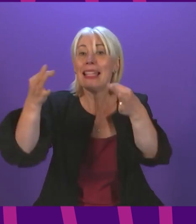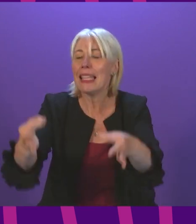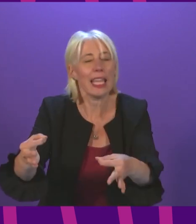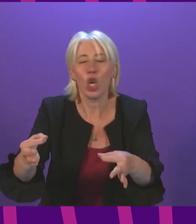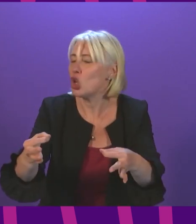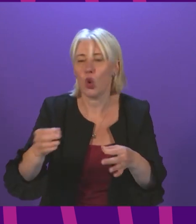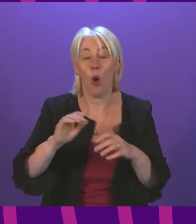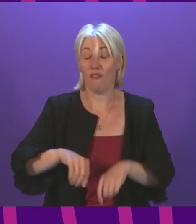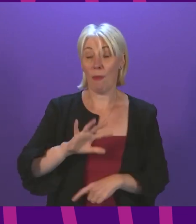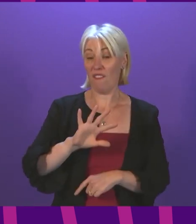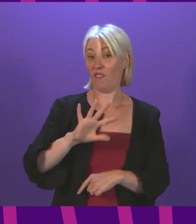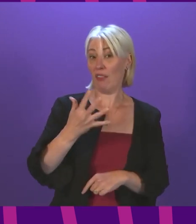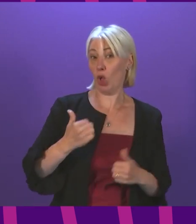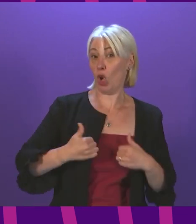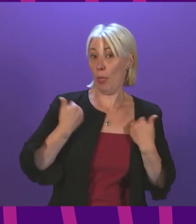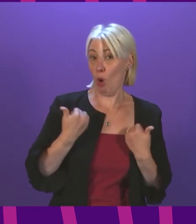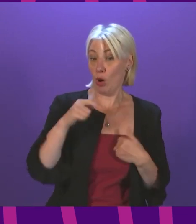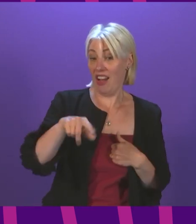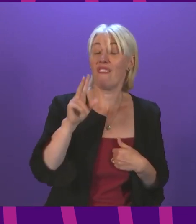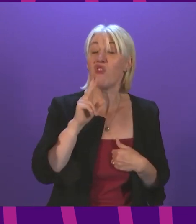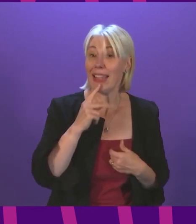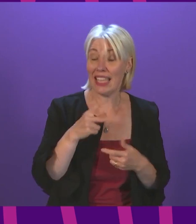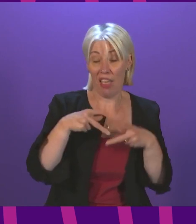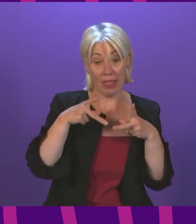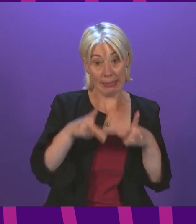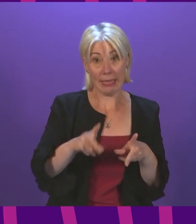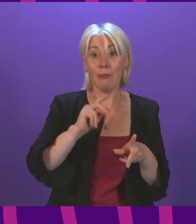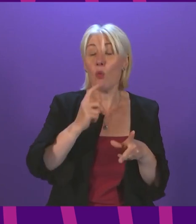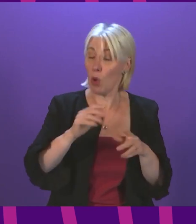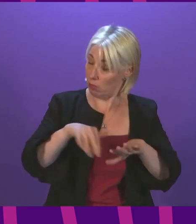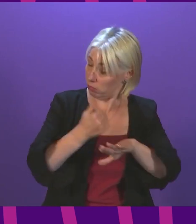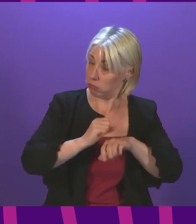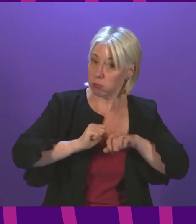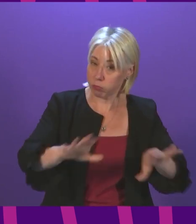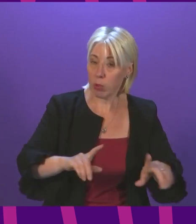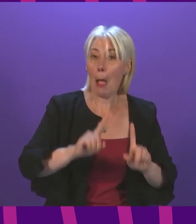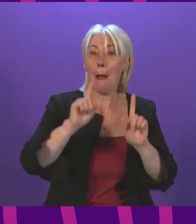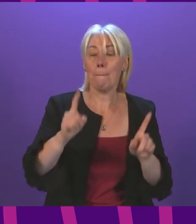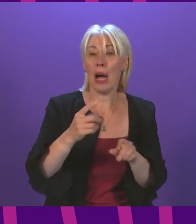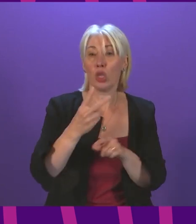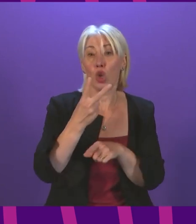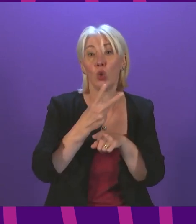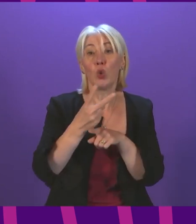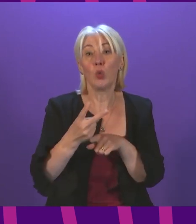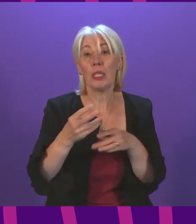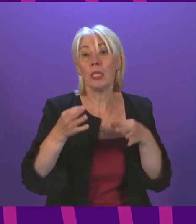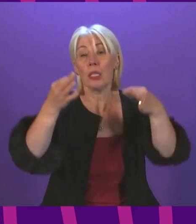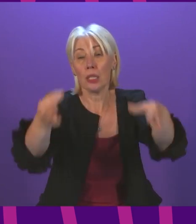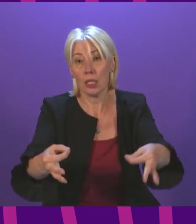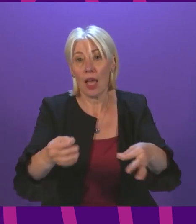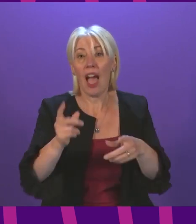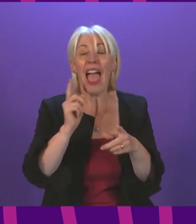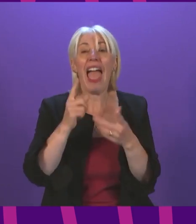implemented from 5am on Friday but we will have a grace period before any business would face enforcement action for non